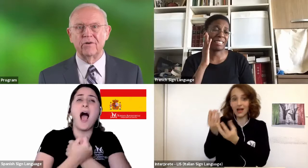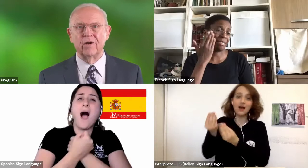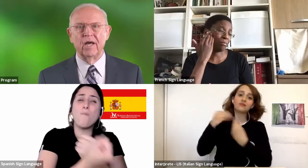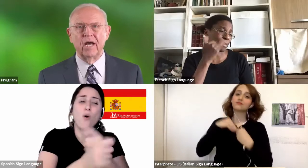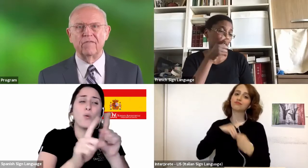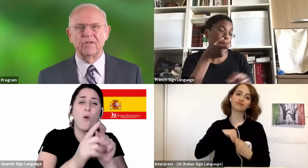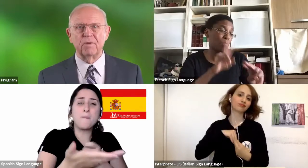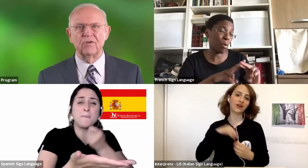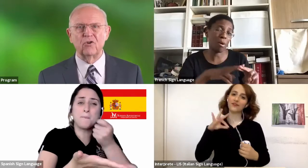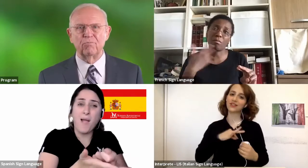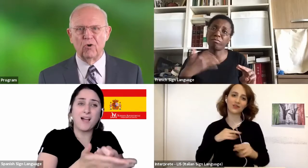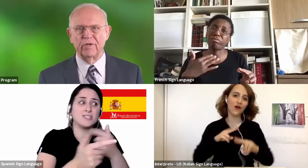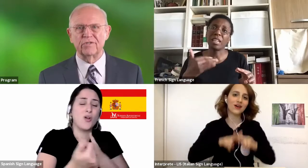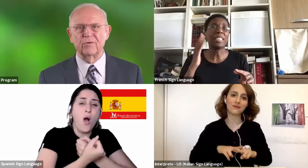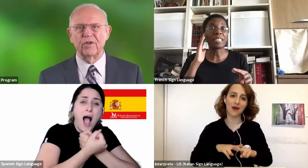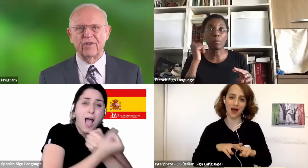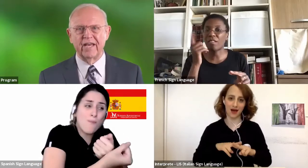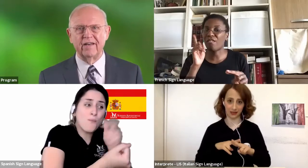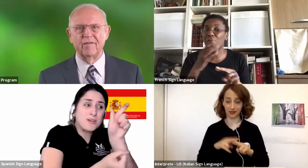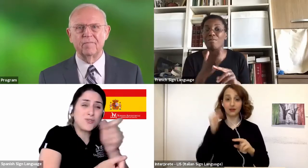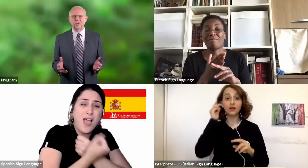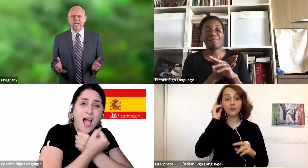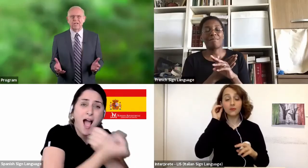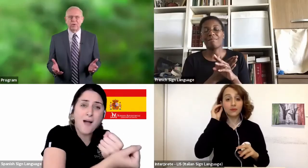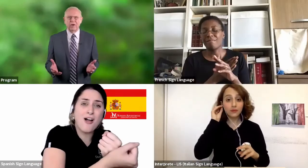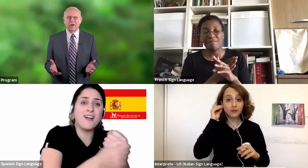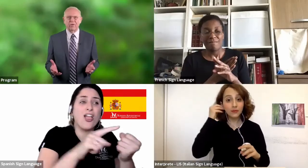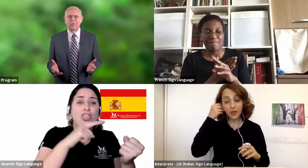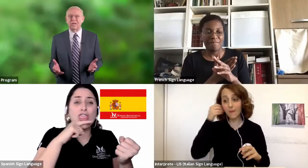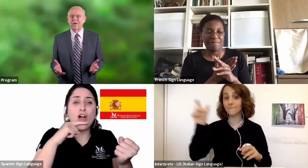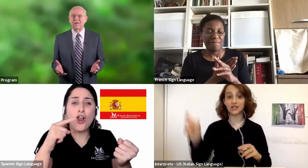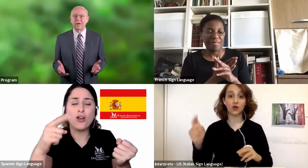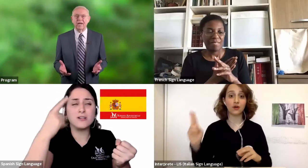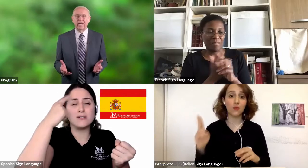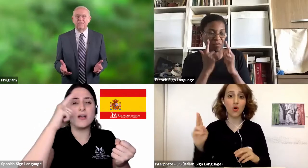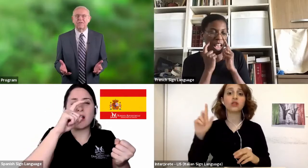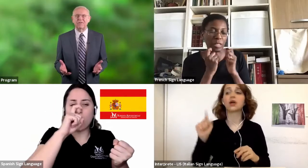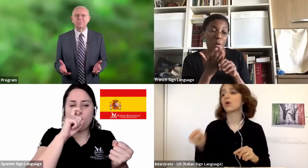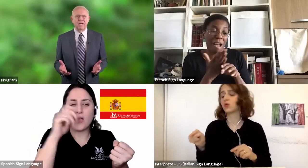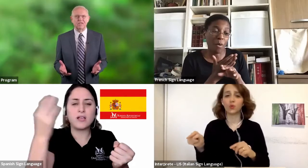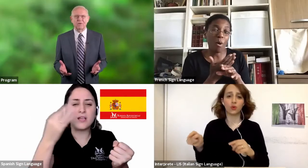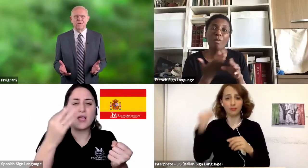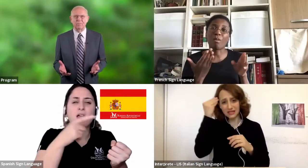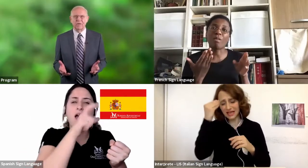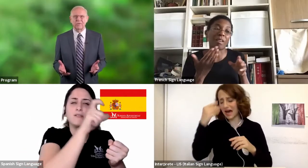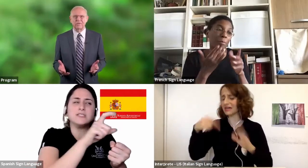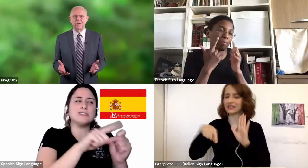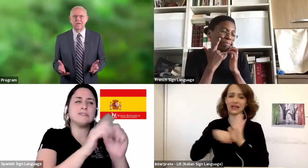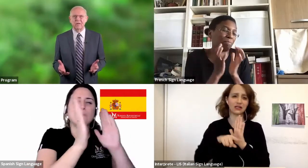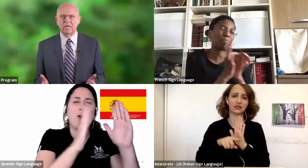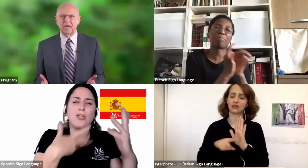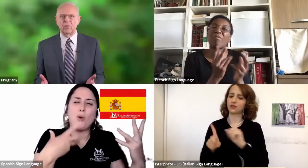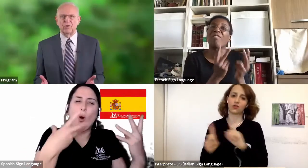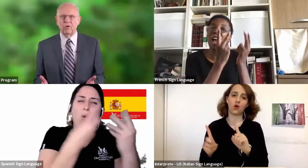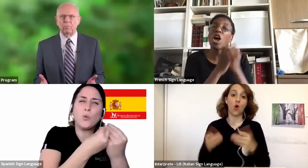reminder of the special moments we've had. Today's webinar was developed by Adventist Possibility Ministries